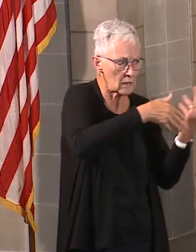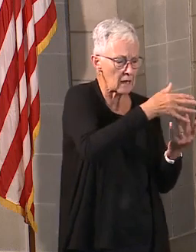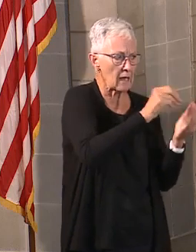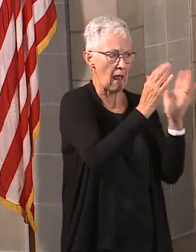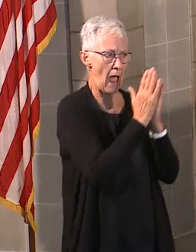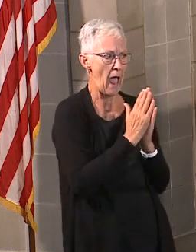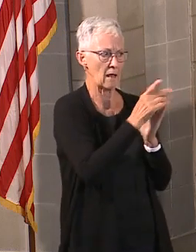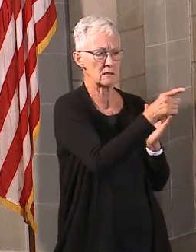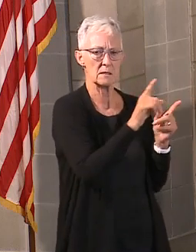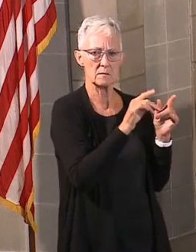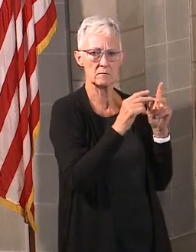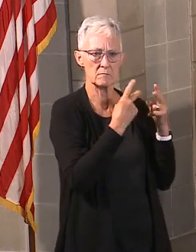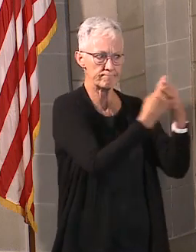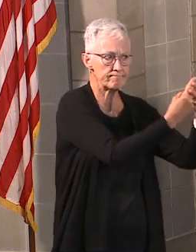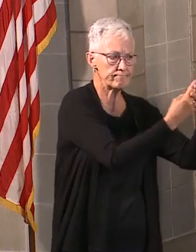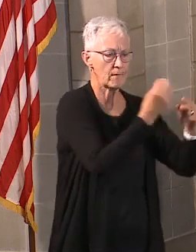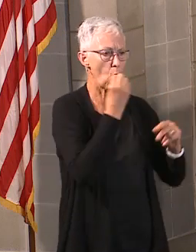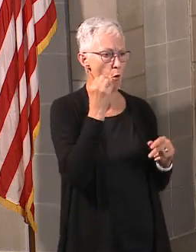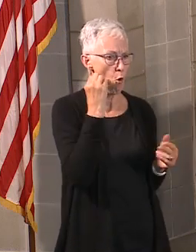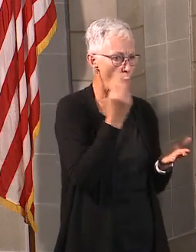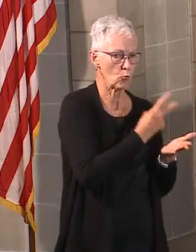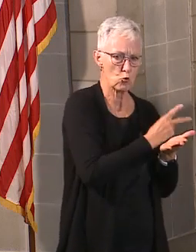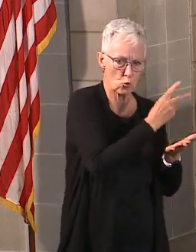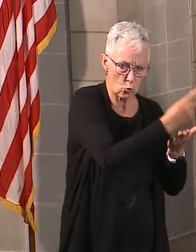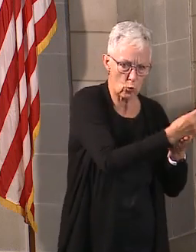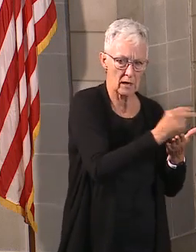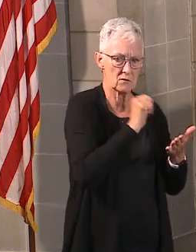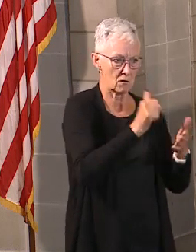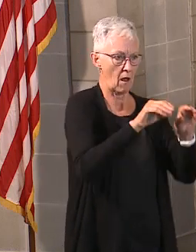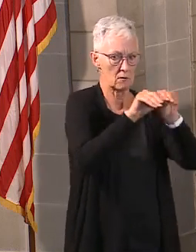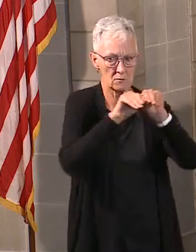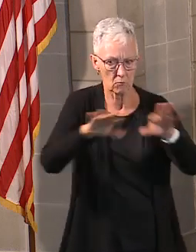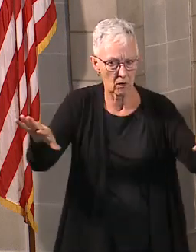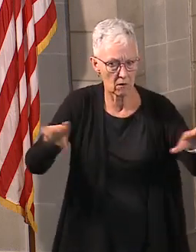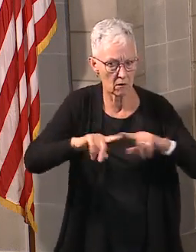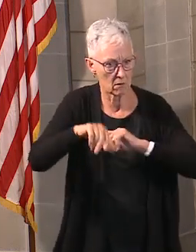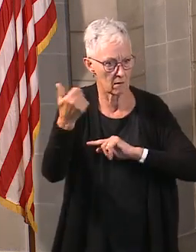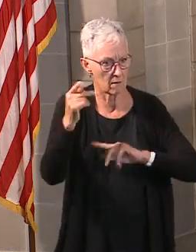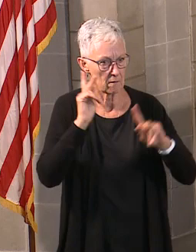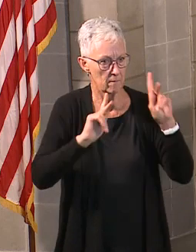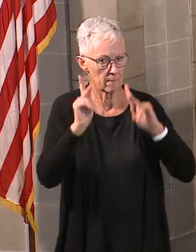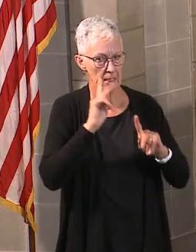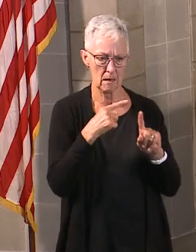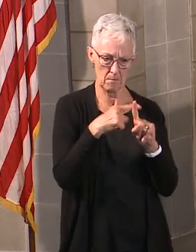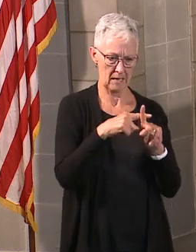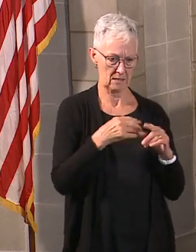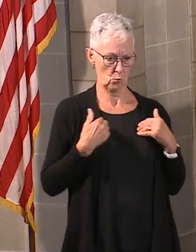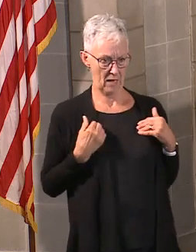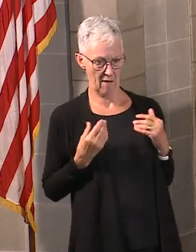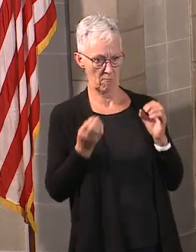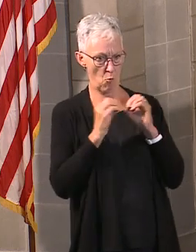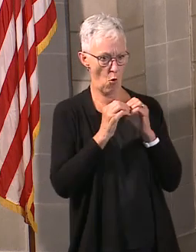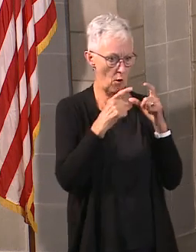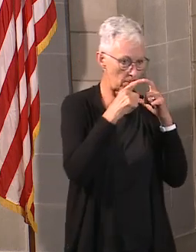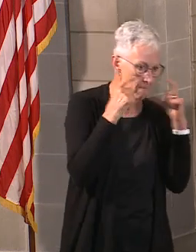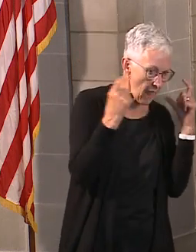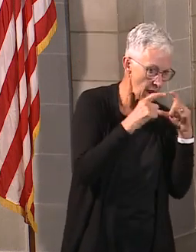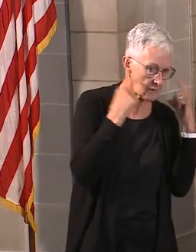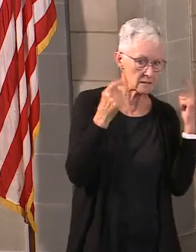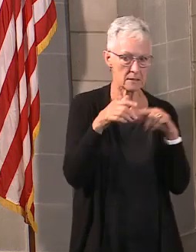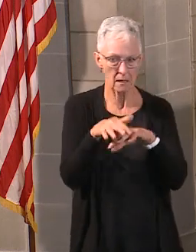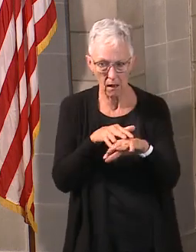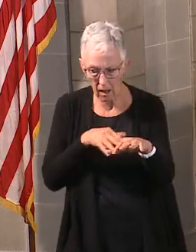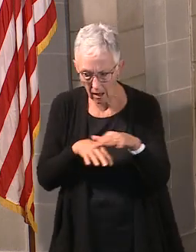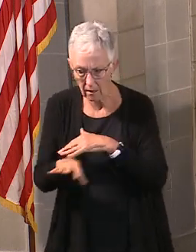of the community. We've got much more resources when it comes to quarantine space, to personal protective equipment. We've got plans in place to address our at-risk